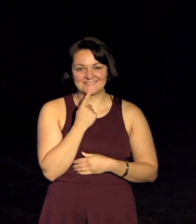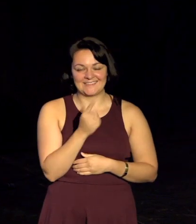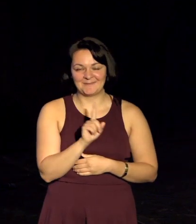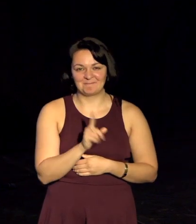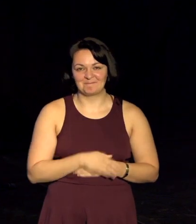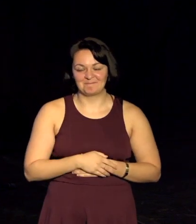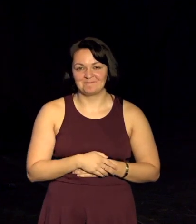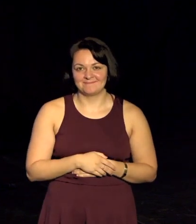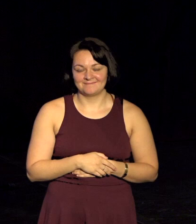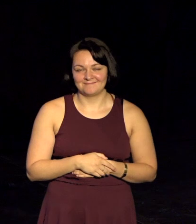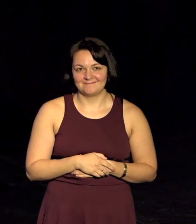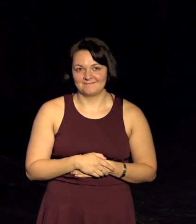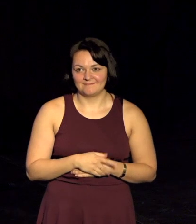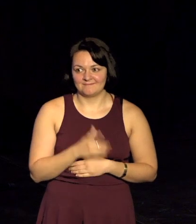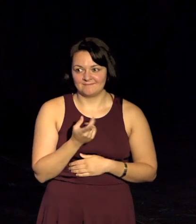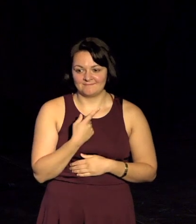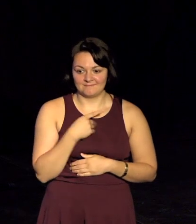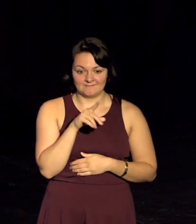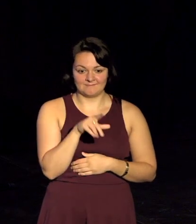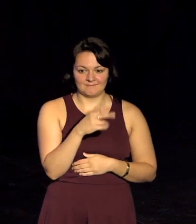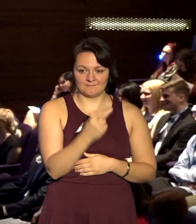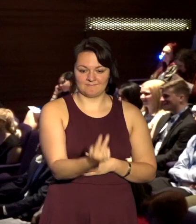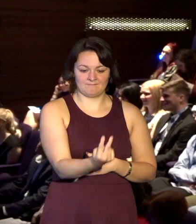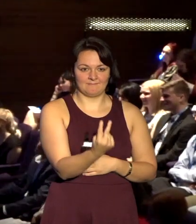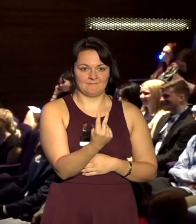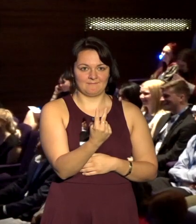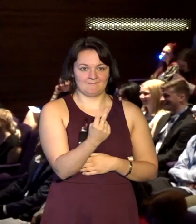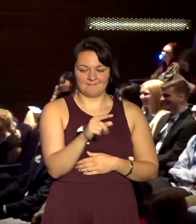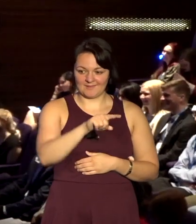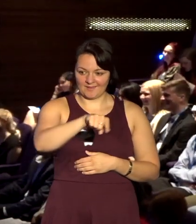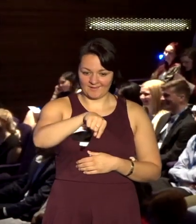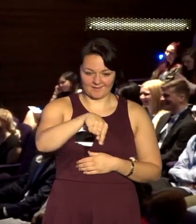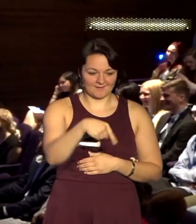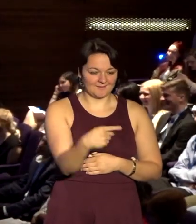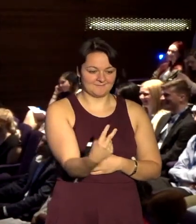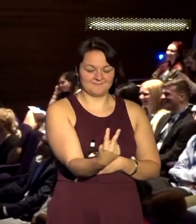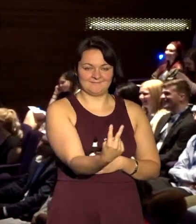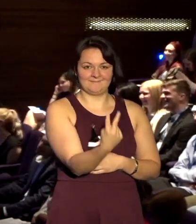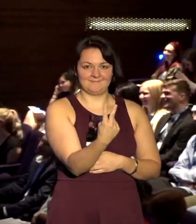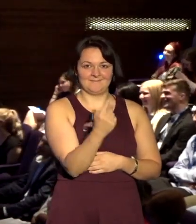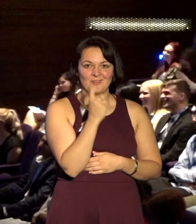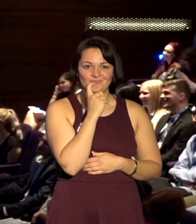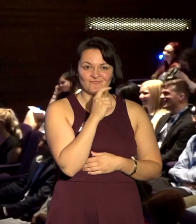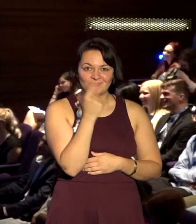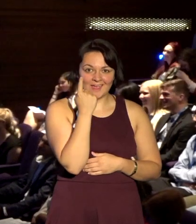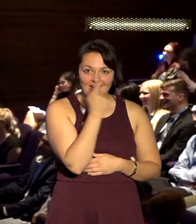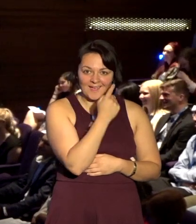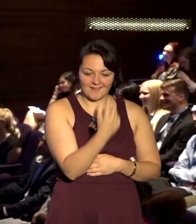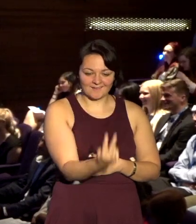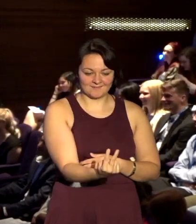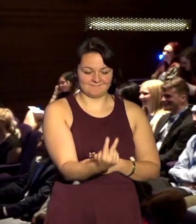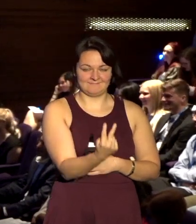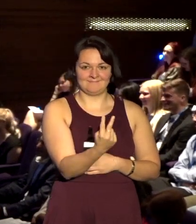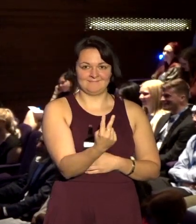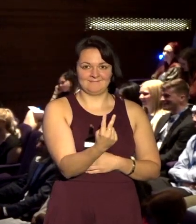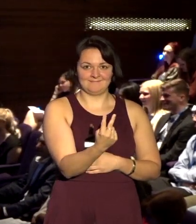just stopped, and it turned and started to look at me with this red, red, red, red. And I knew